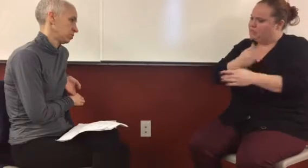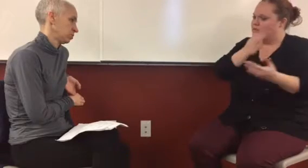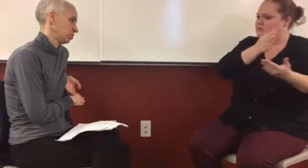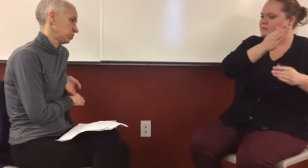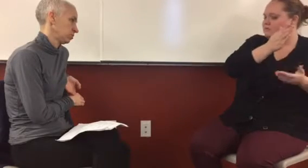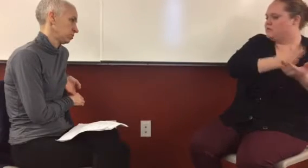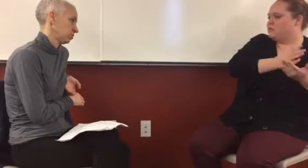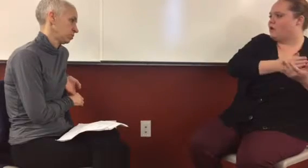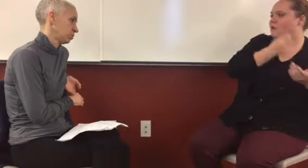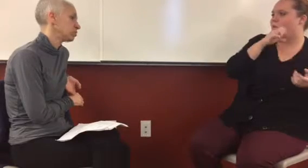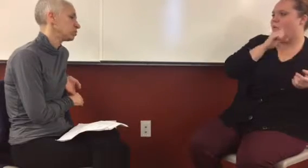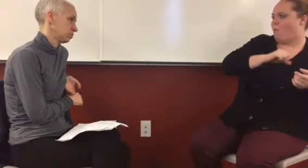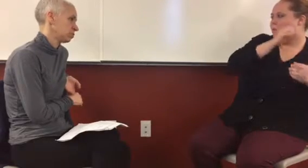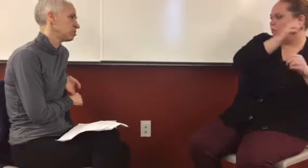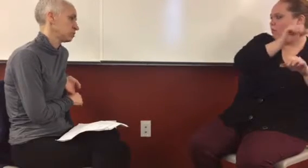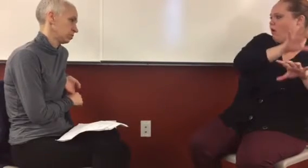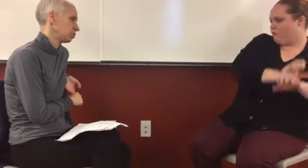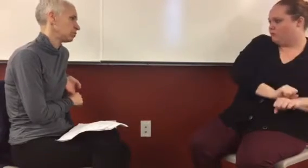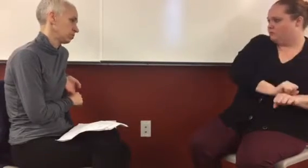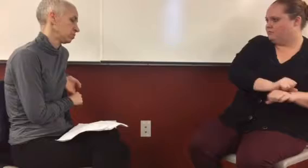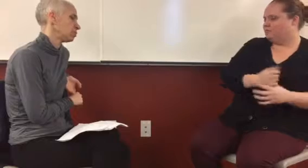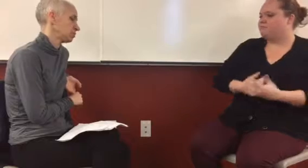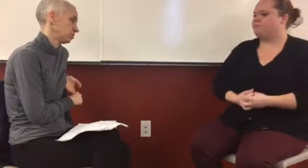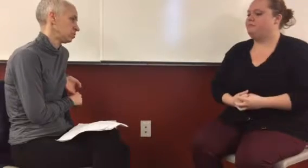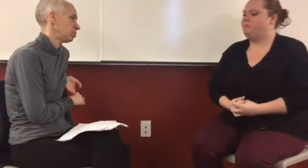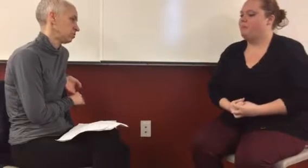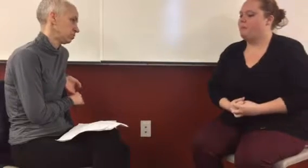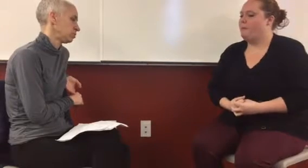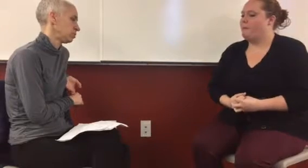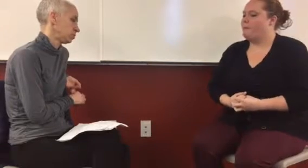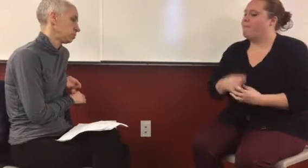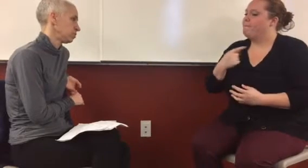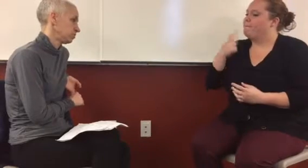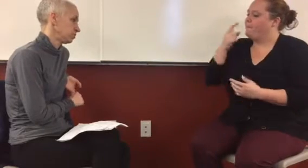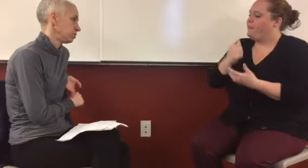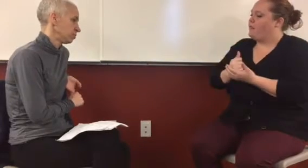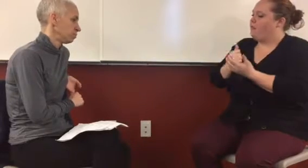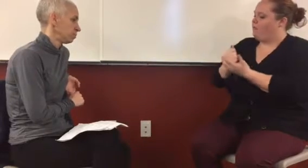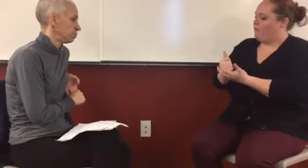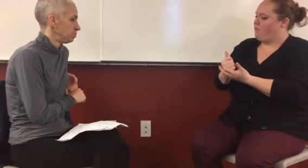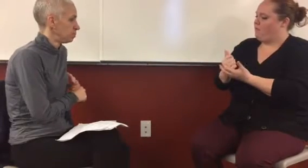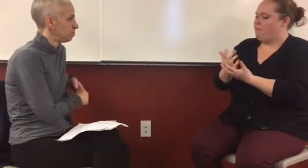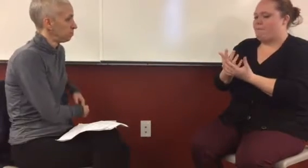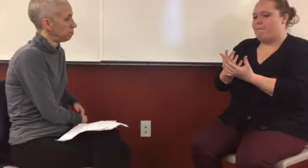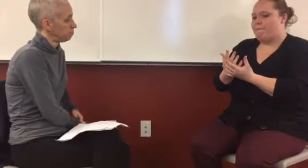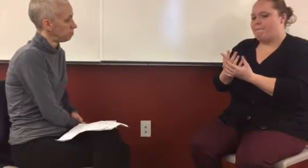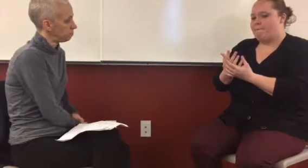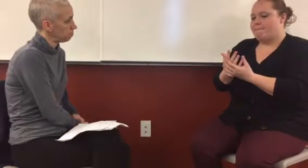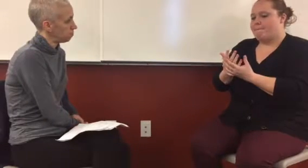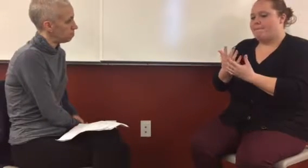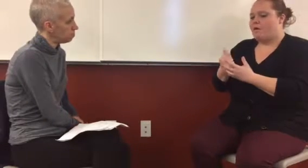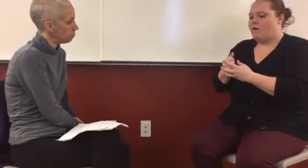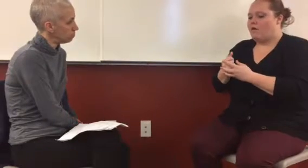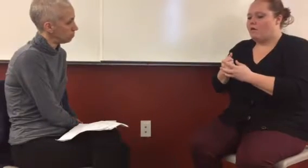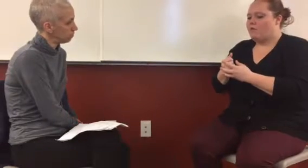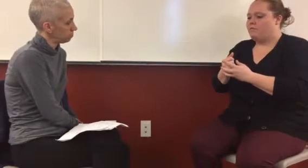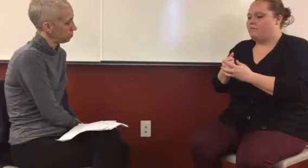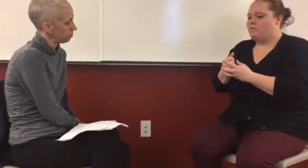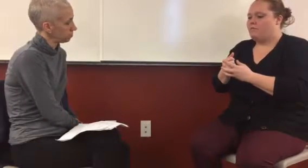incident and talk about moments where you could have made other choices. Do you mind if we talk more about this argument in